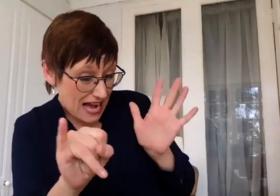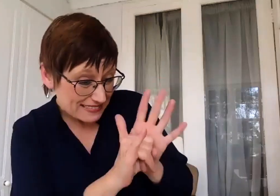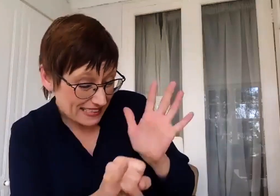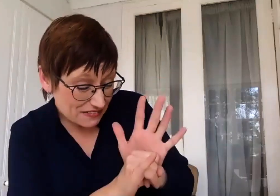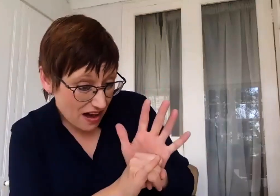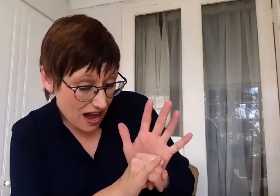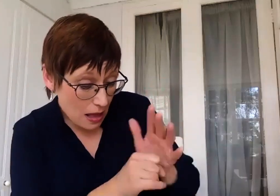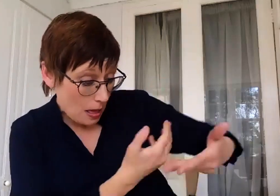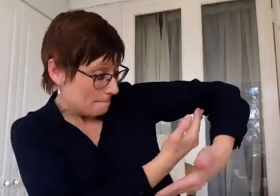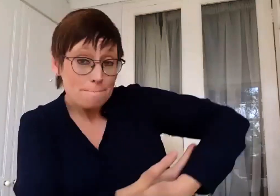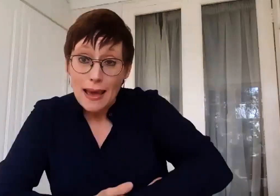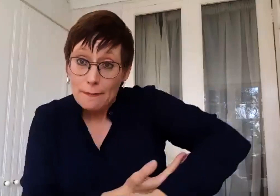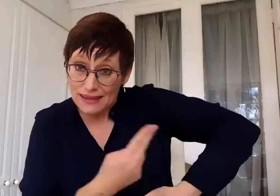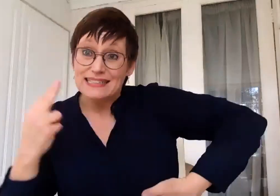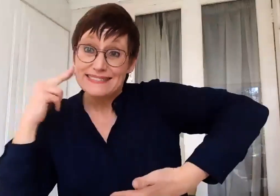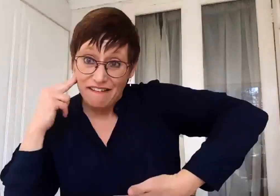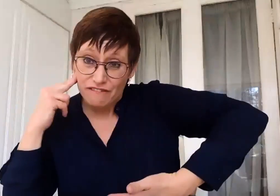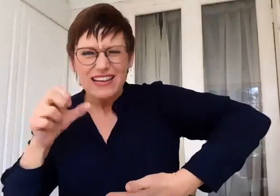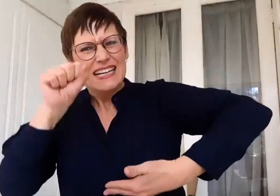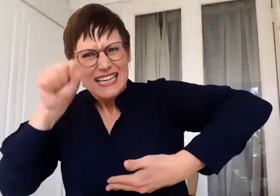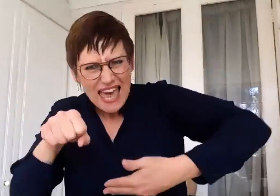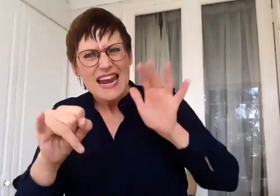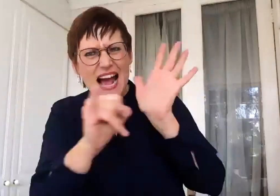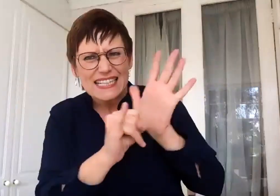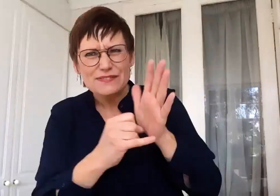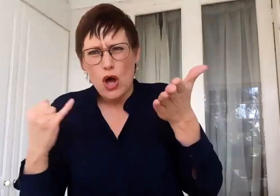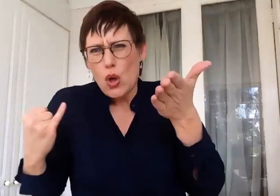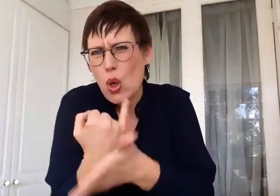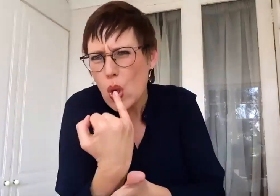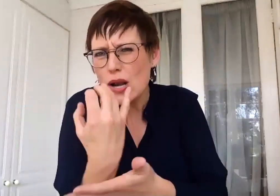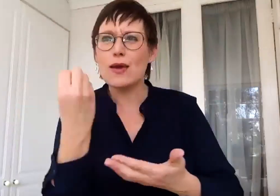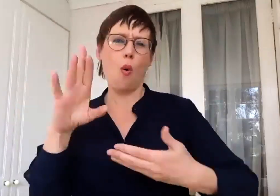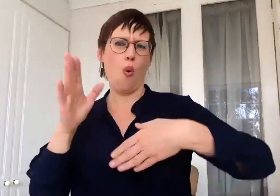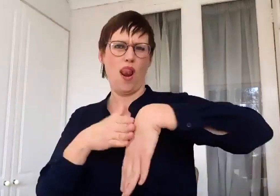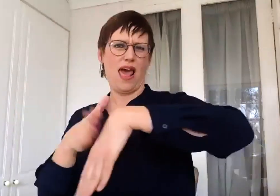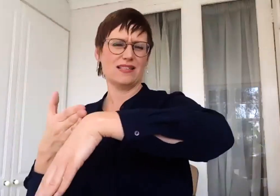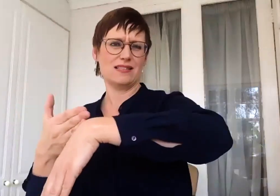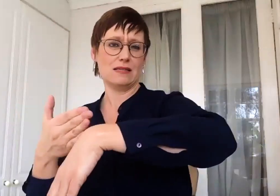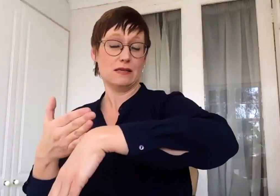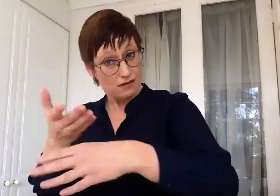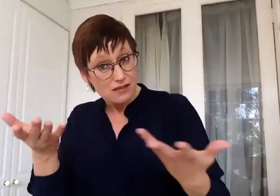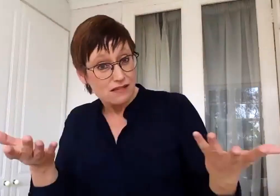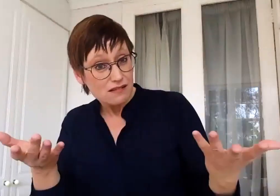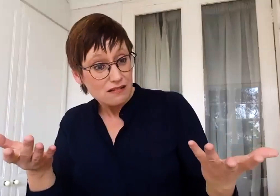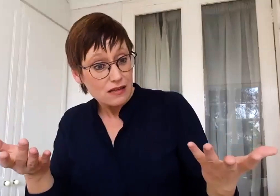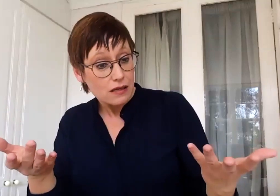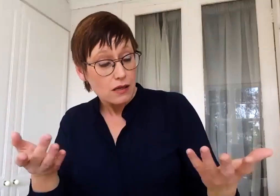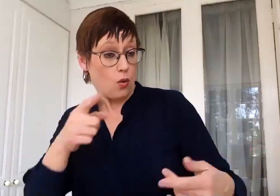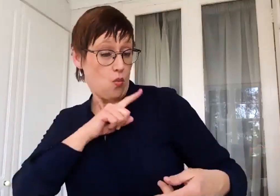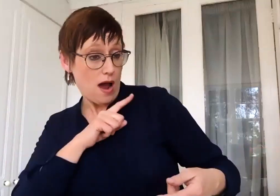a baby may be hard of hearing or deaf because the sooner they, one can